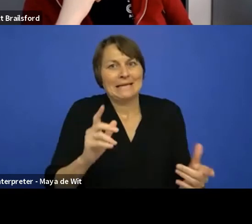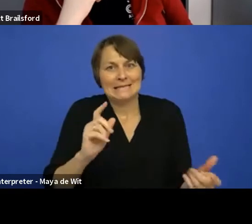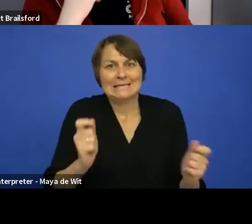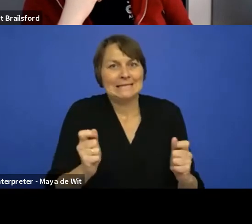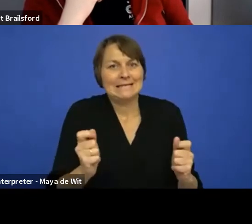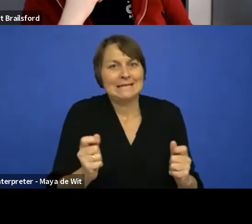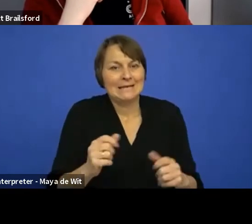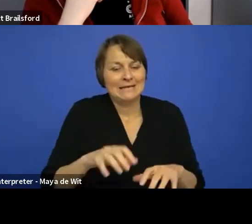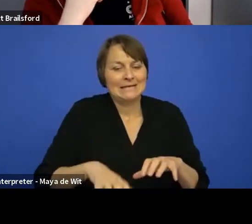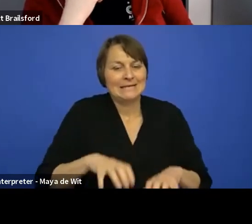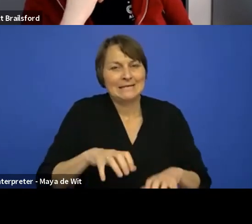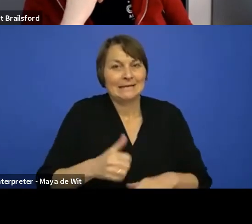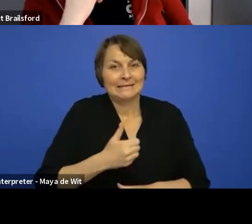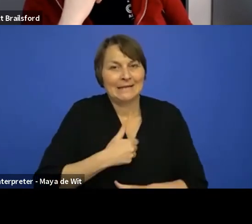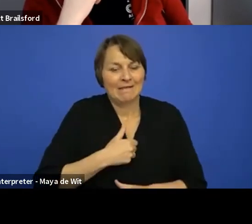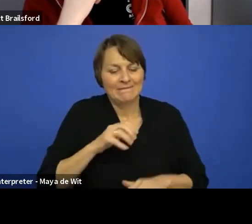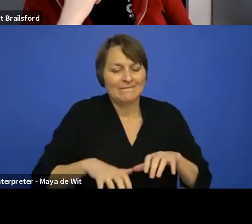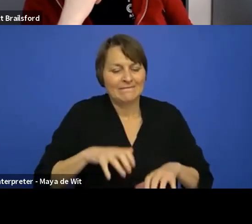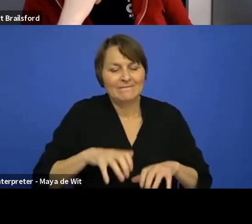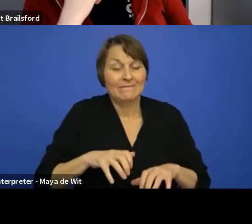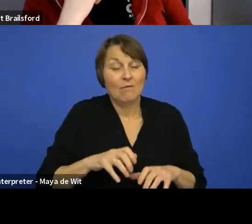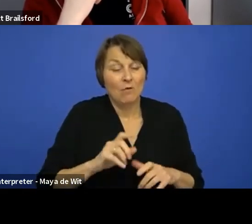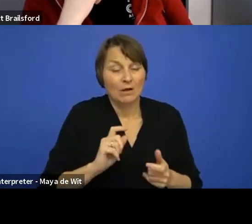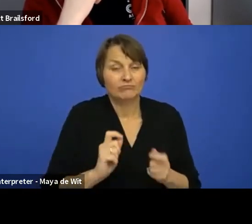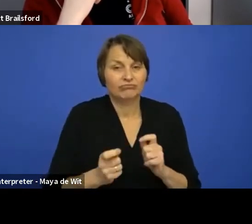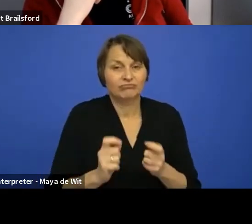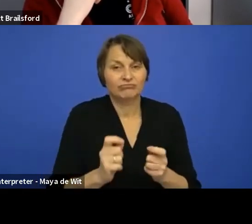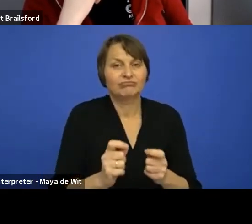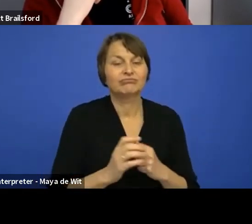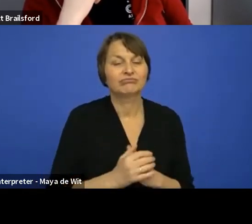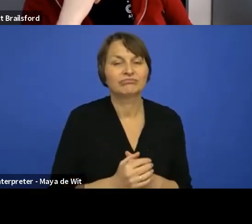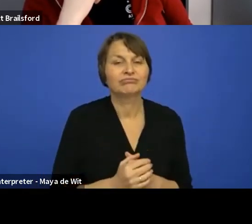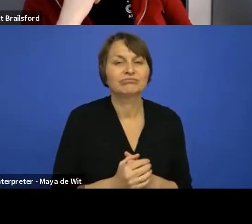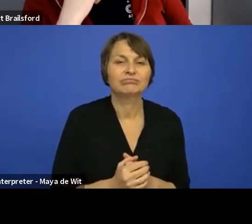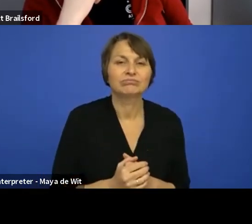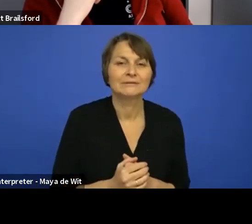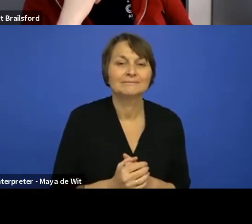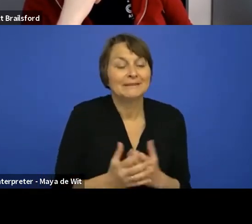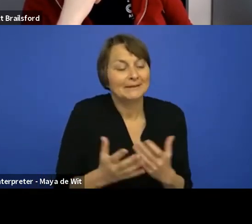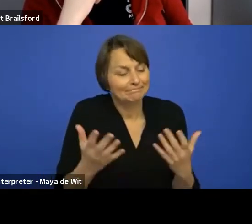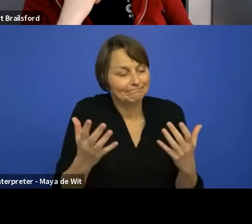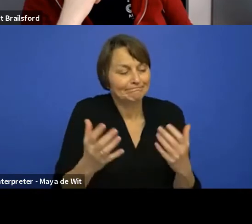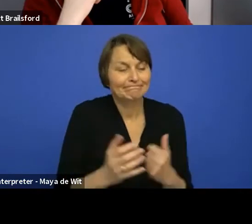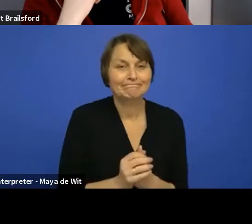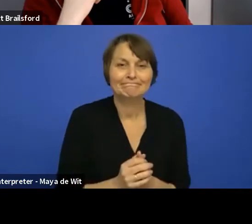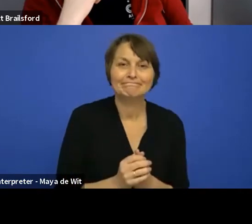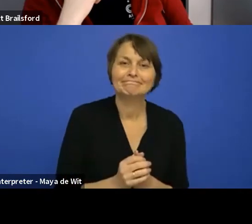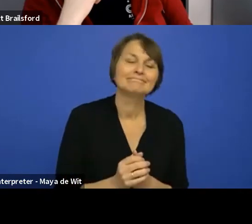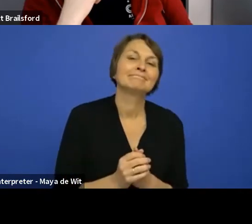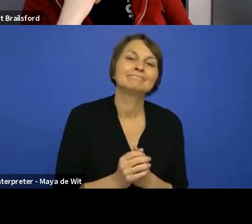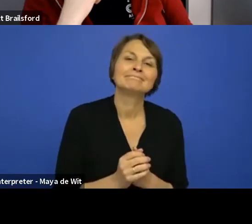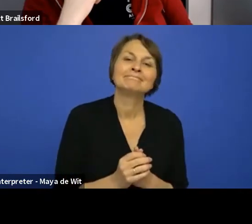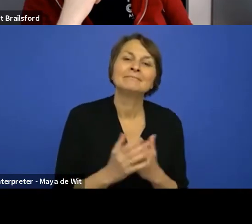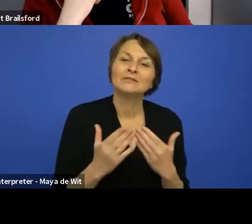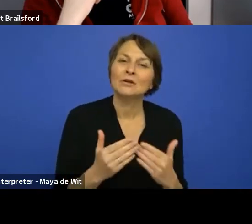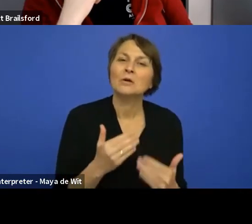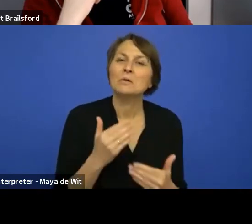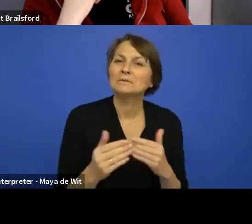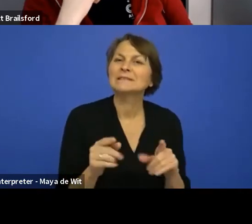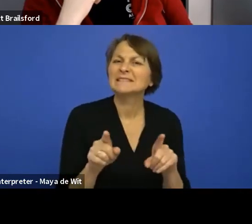you have to redo. Uh, uh, we, yeah, that we, we, as, as we're doing with the .NET call migration right now,